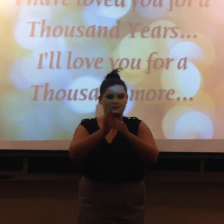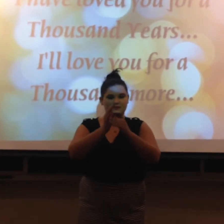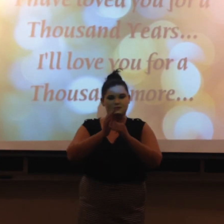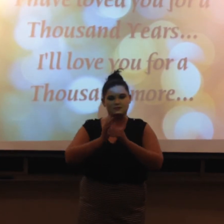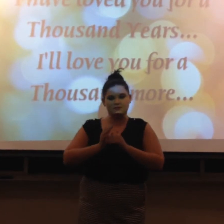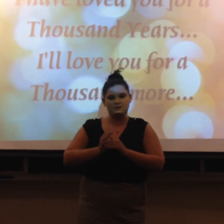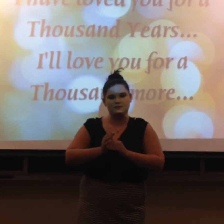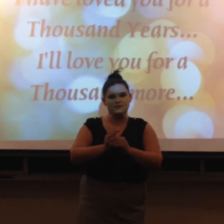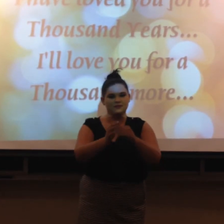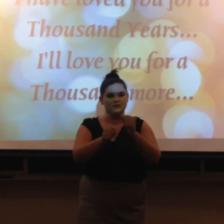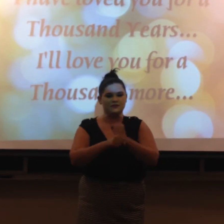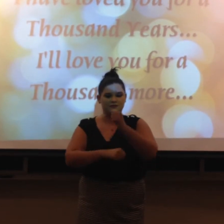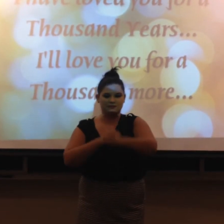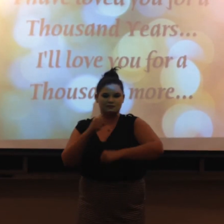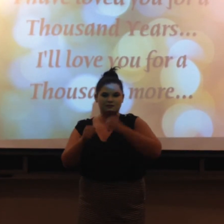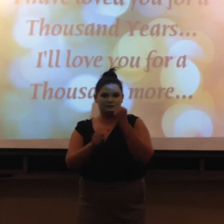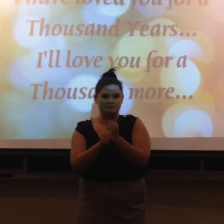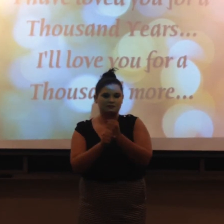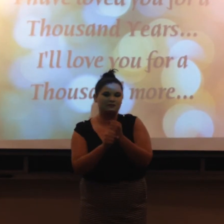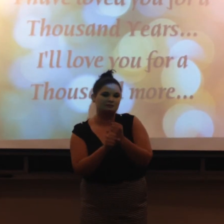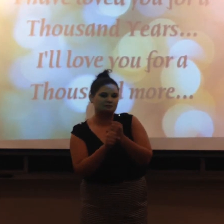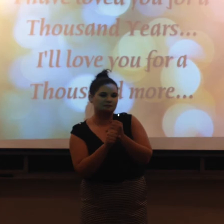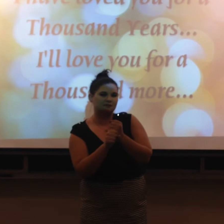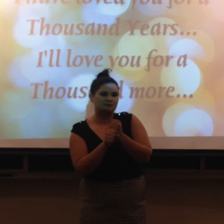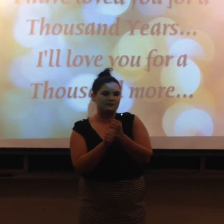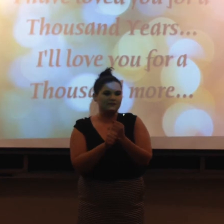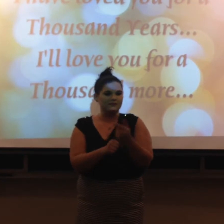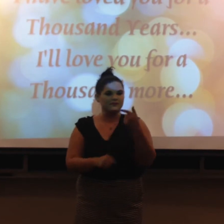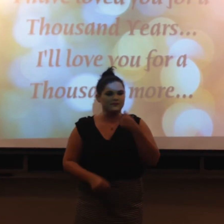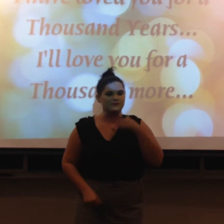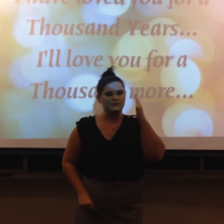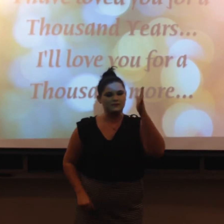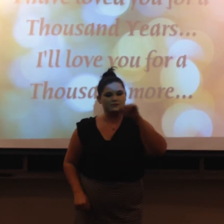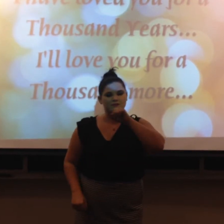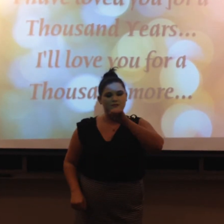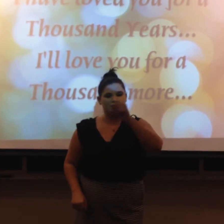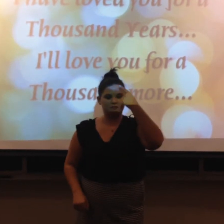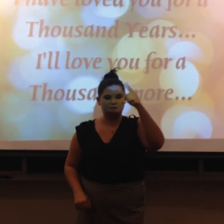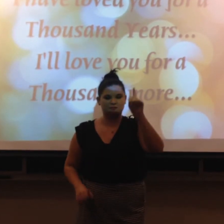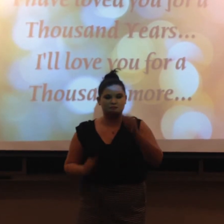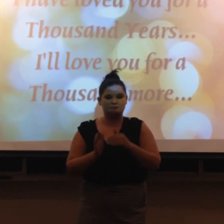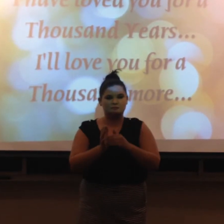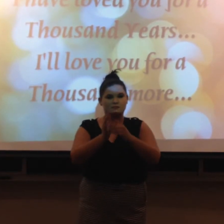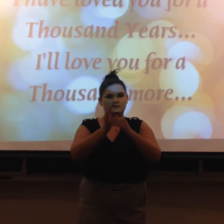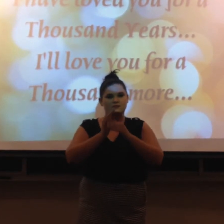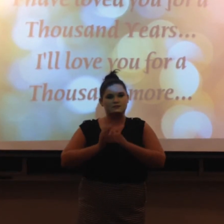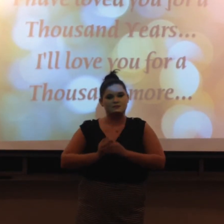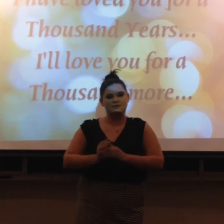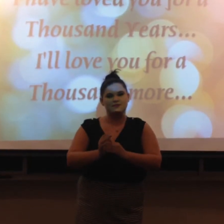thousand years I've loved you for a thousand